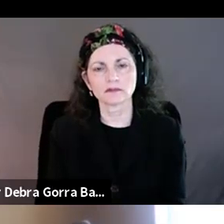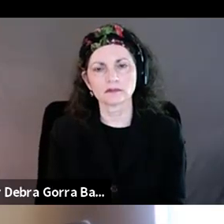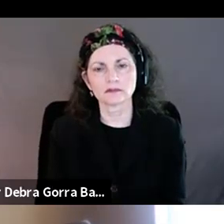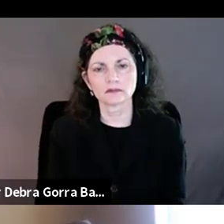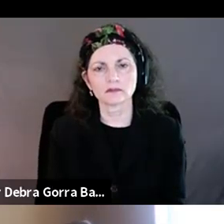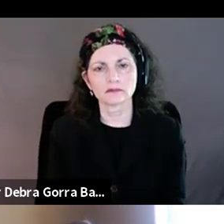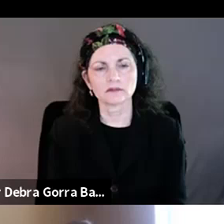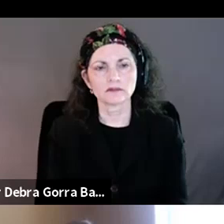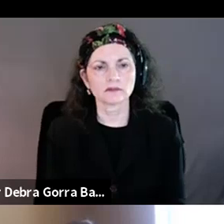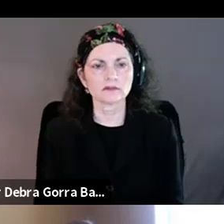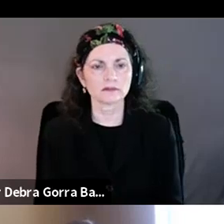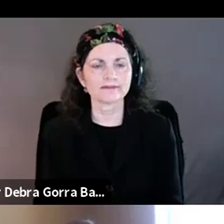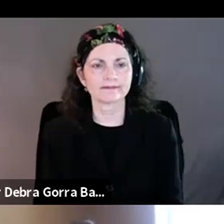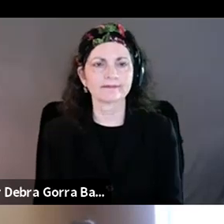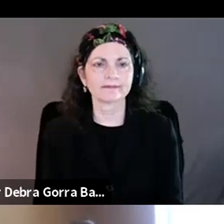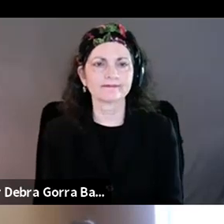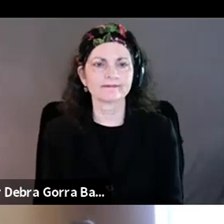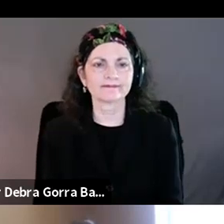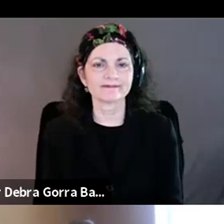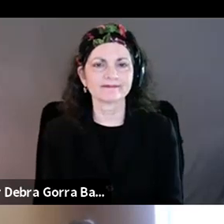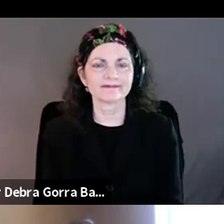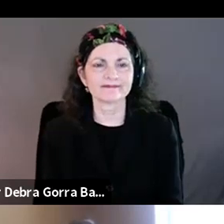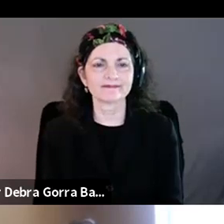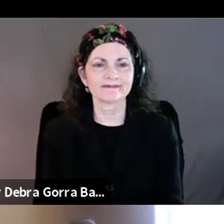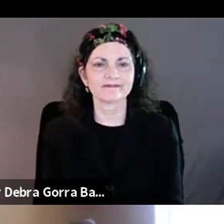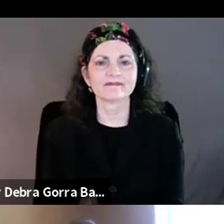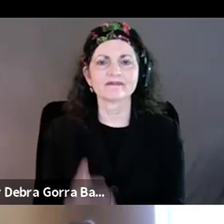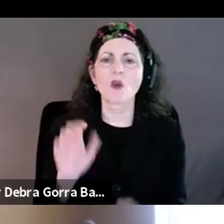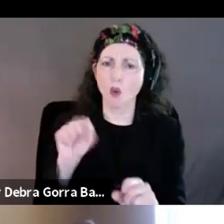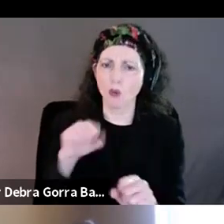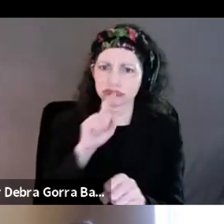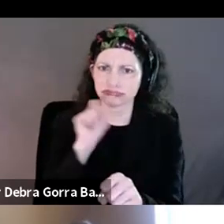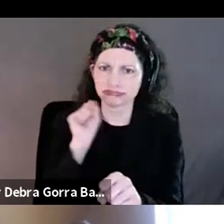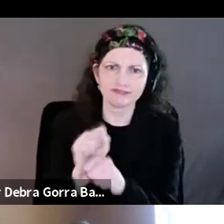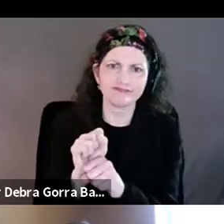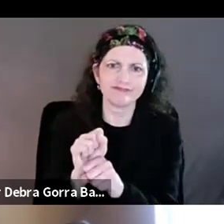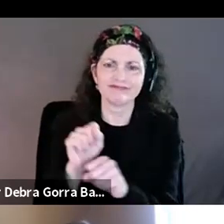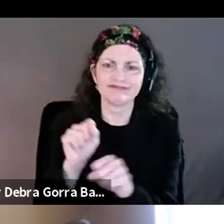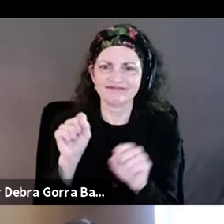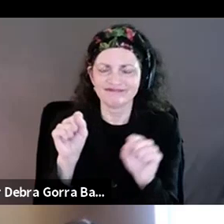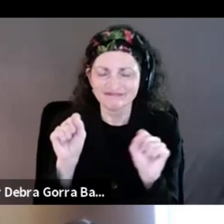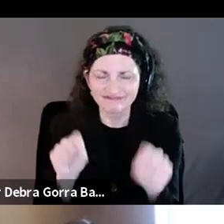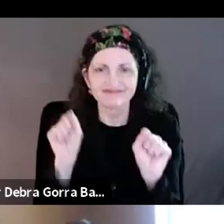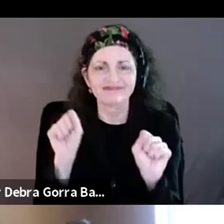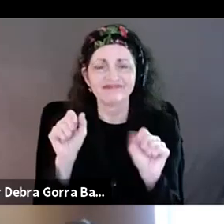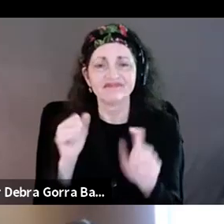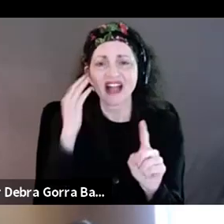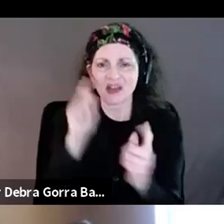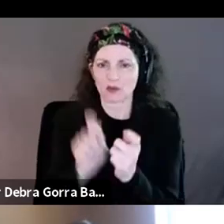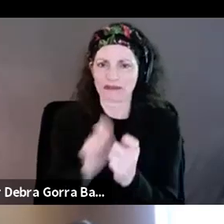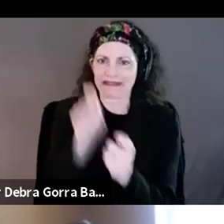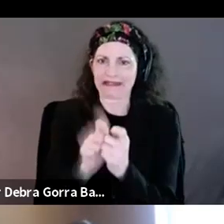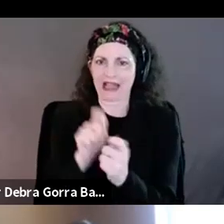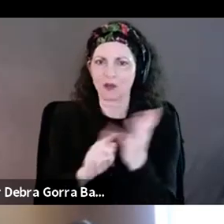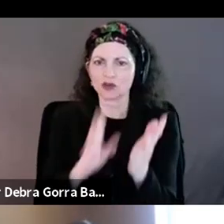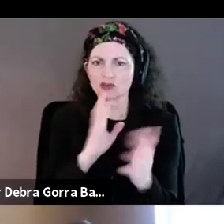and be felt. So. Absolutely. And actually it's, it, I know exactly what you're talking about, Storm. I